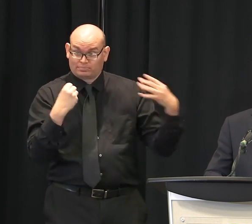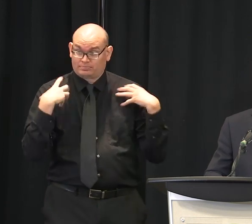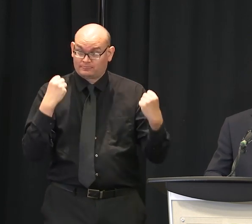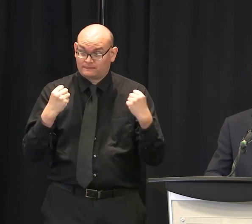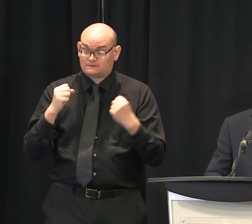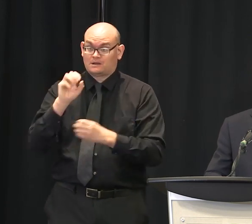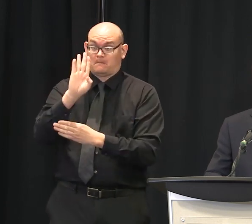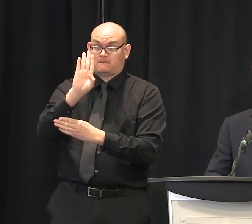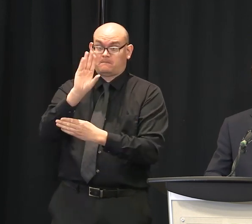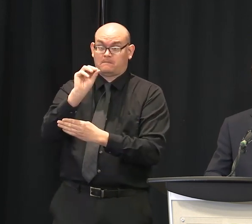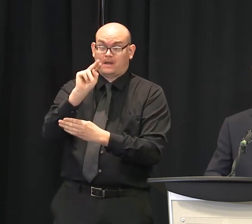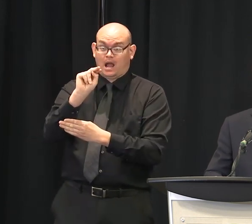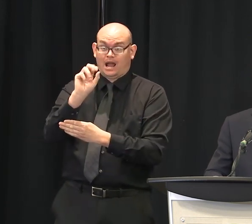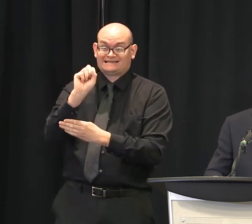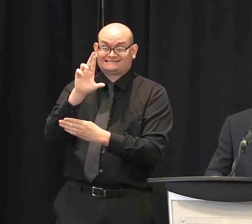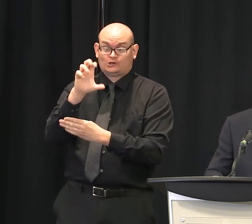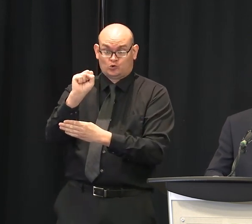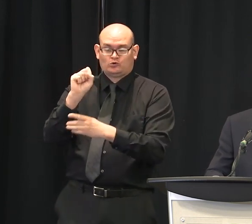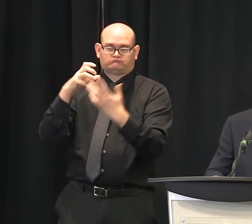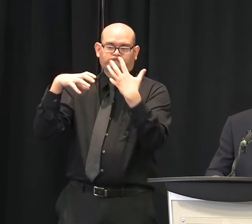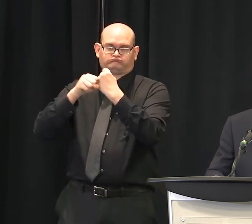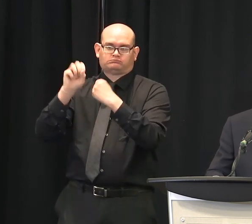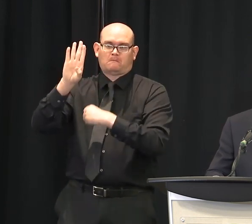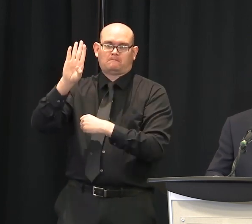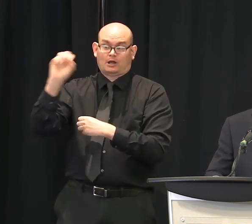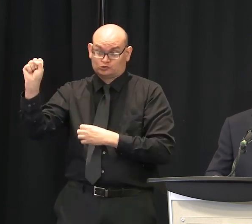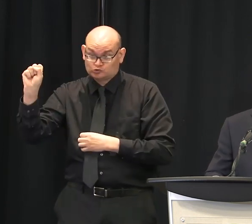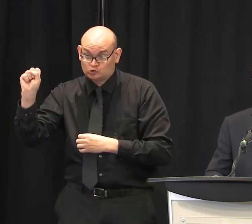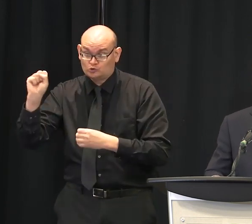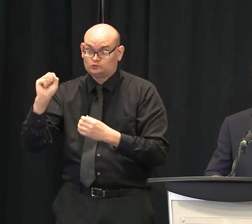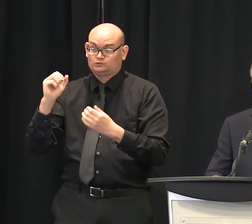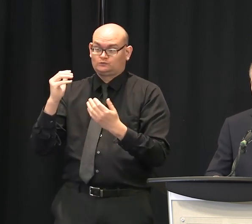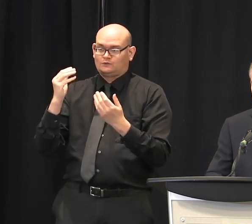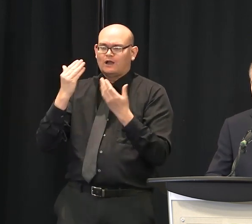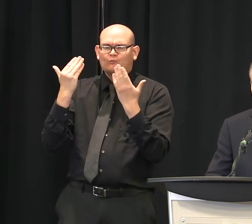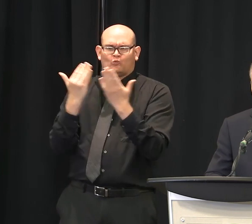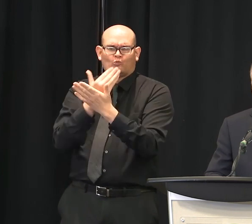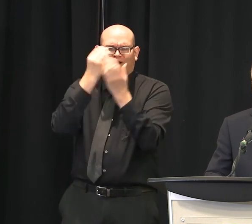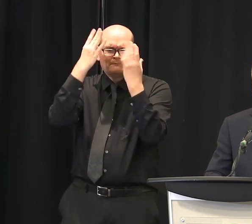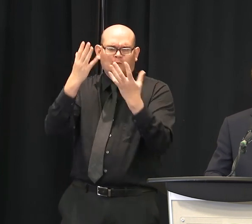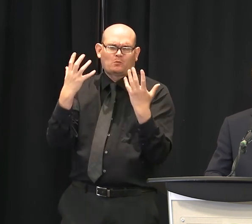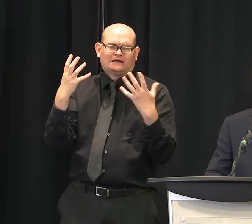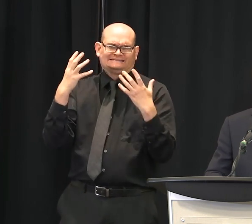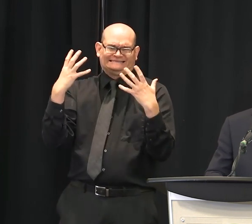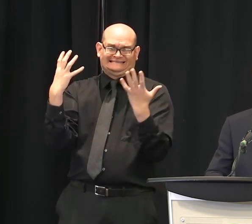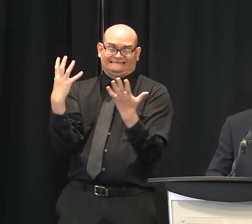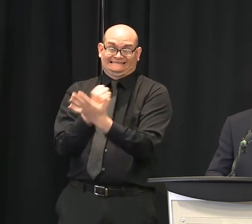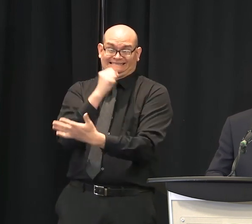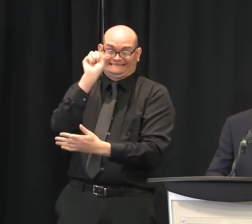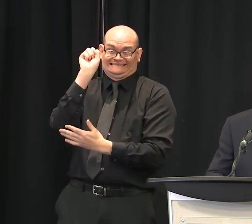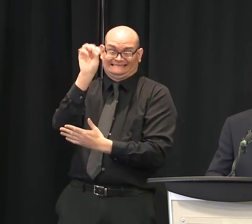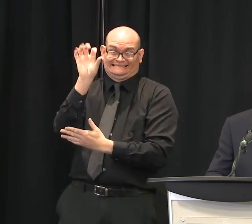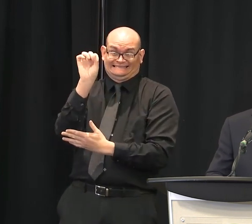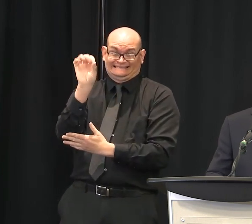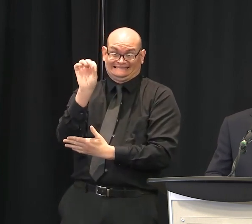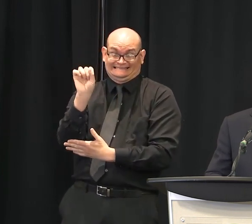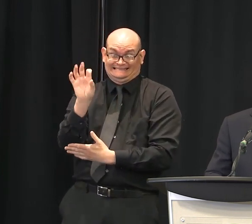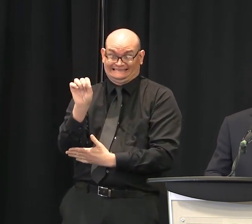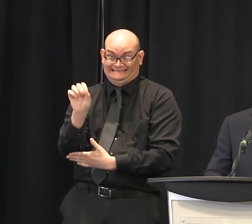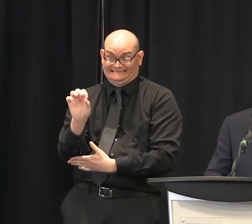information on where things stand in terms of the spread of the virus and what they're seeing at those hospitals. We also have Dr. Brandon